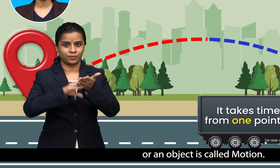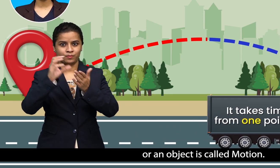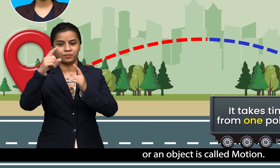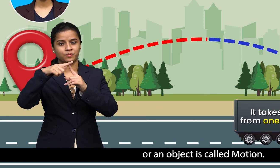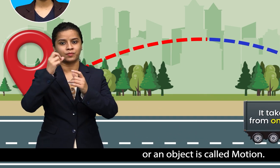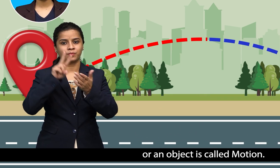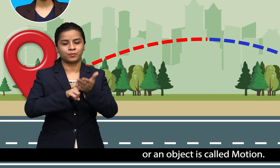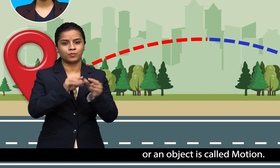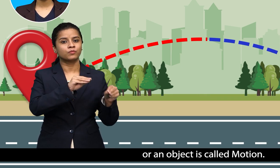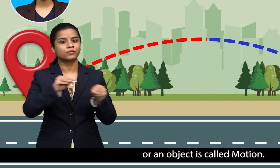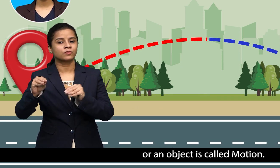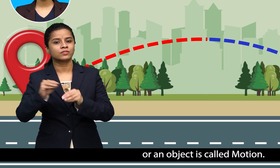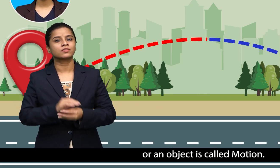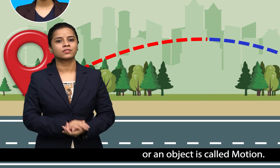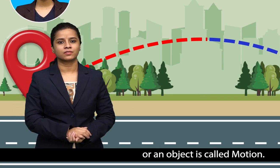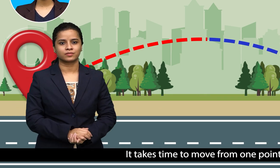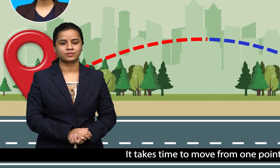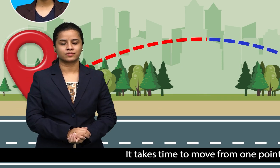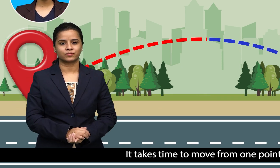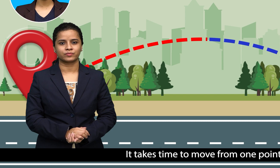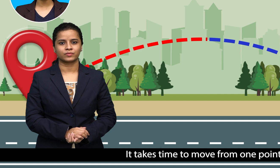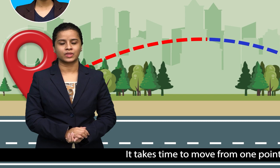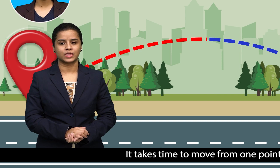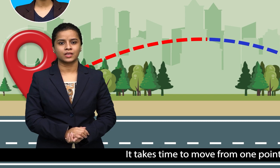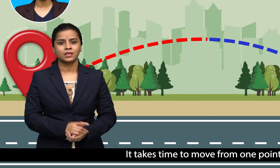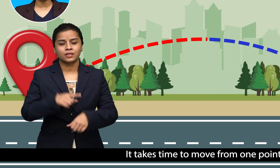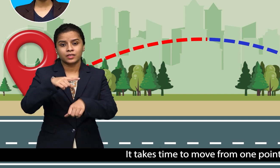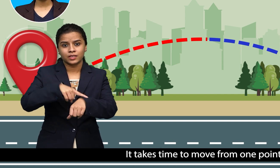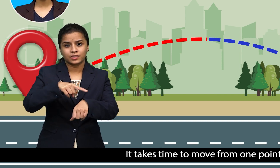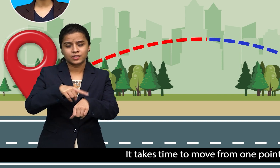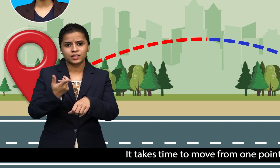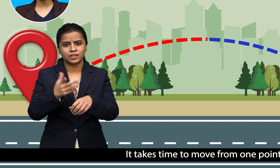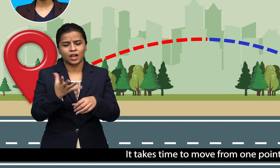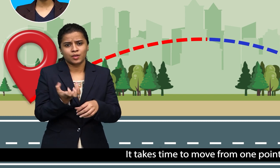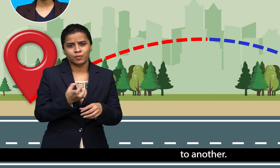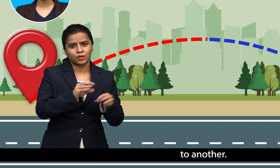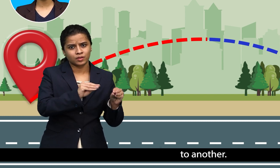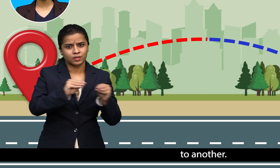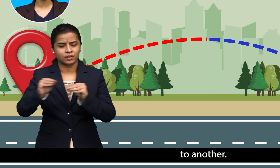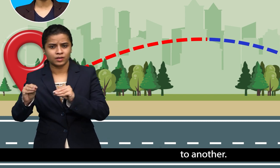it takes time to move from one point to another